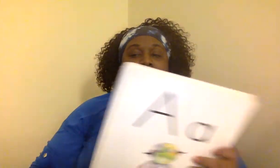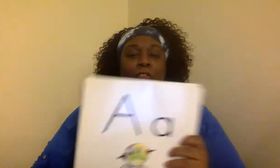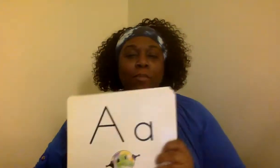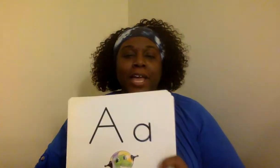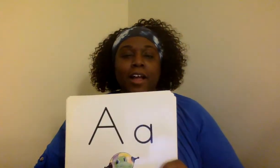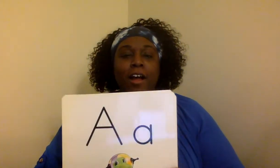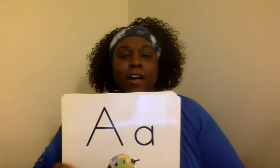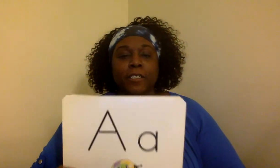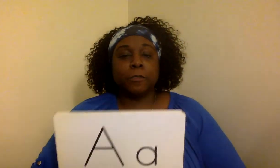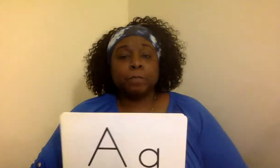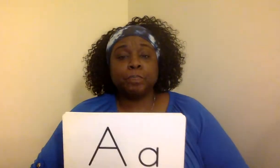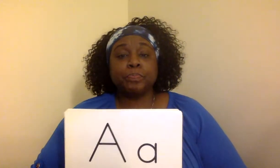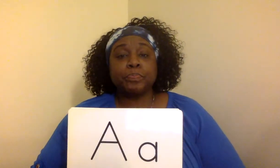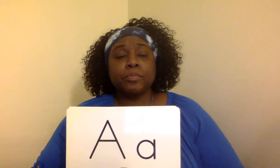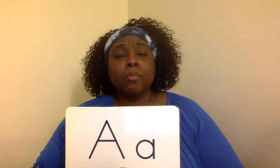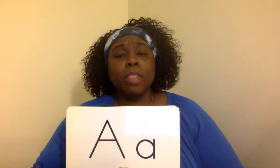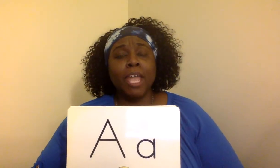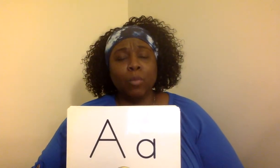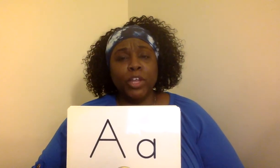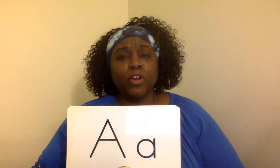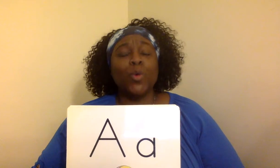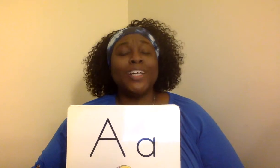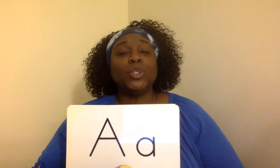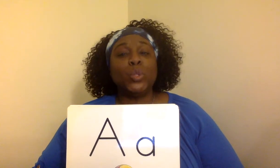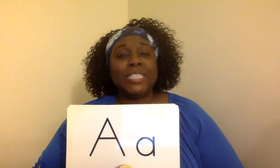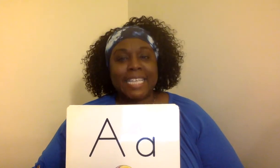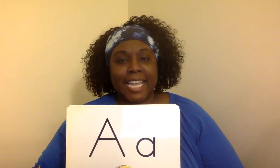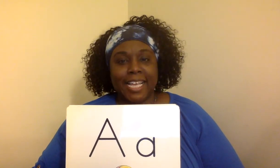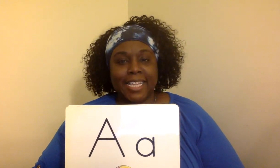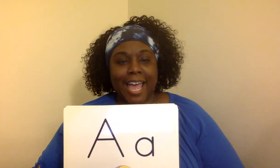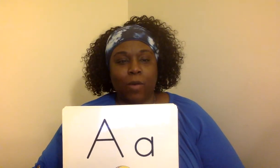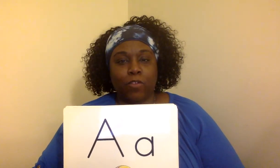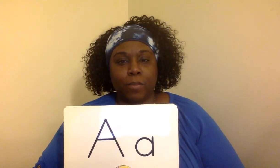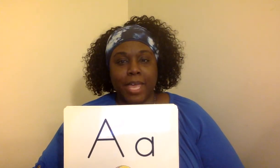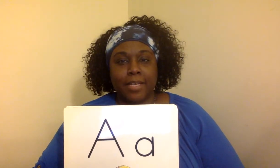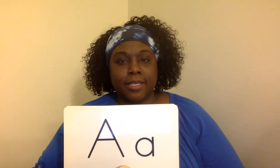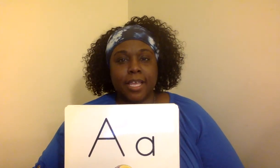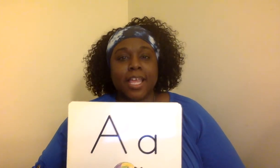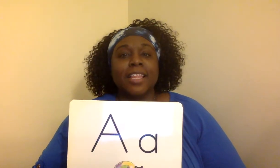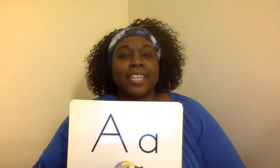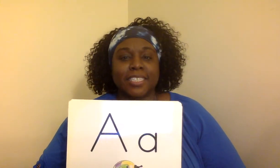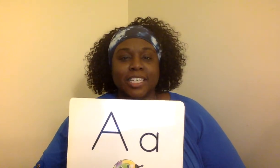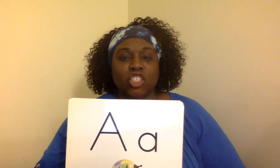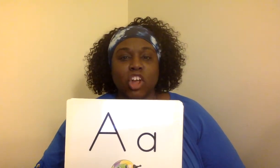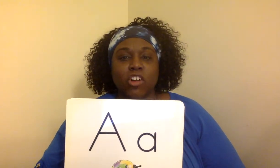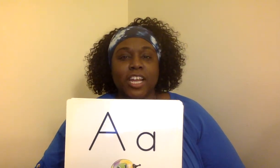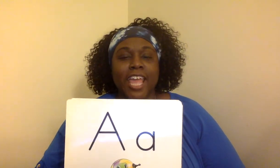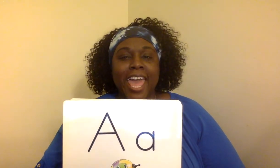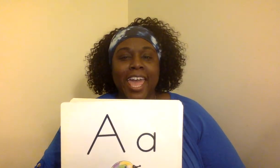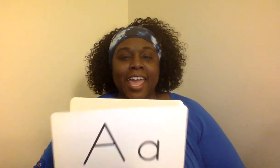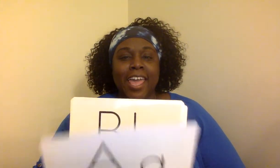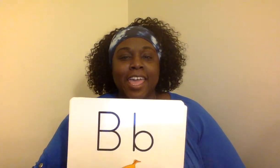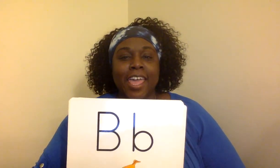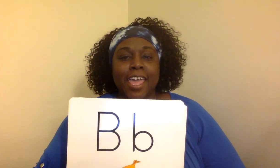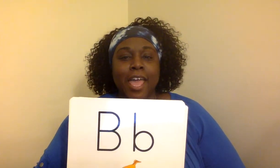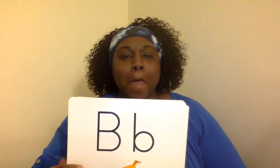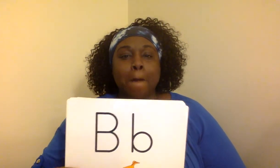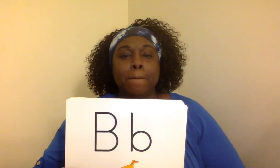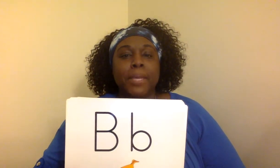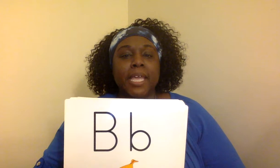alphabet cards and we are going to sing the alphabet. Let's get started. A B